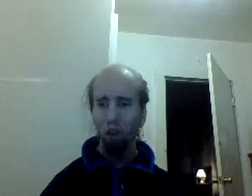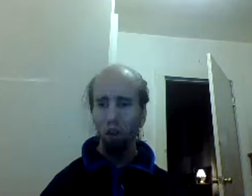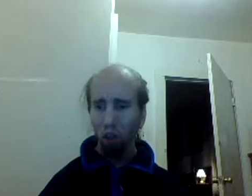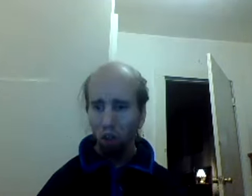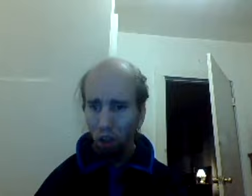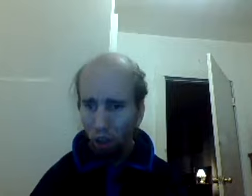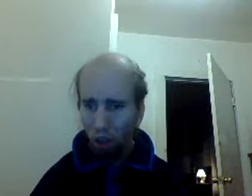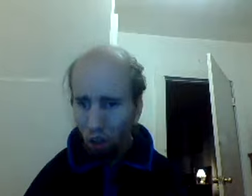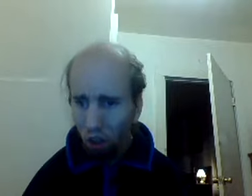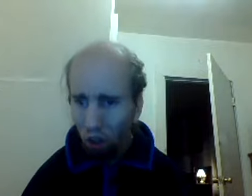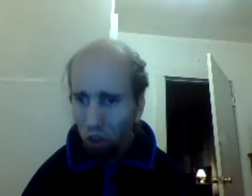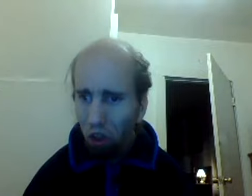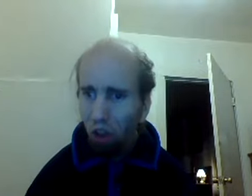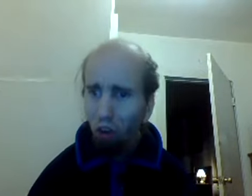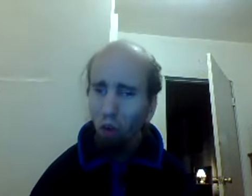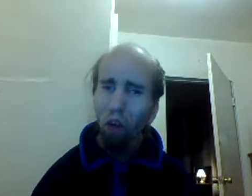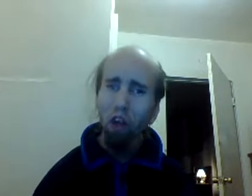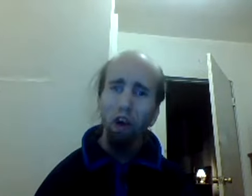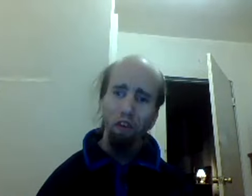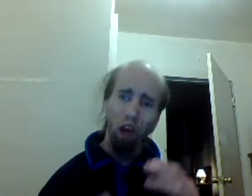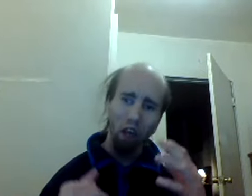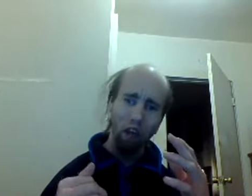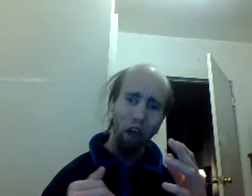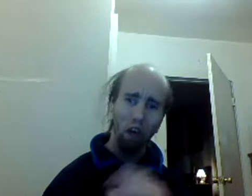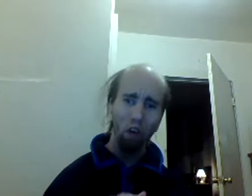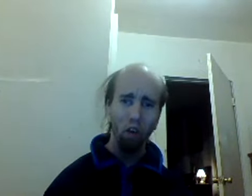he truly does not care